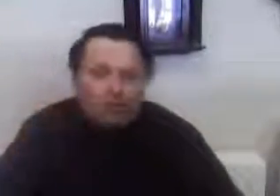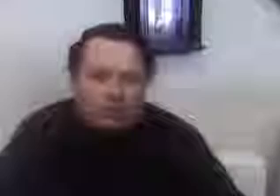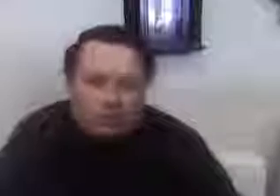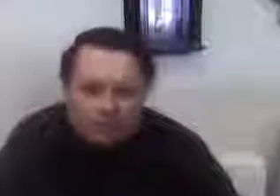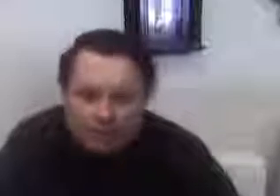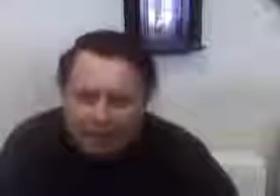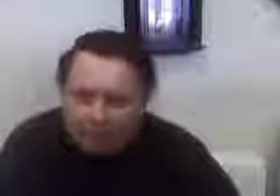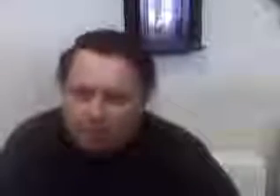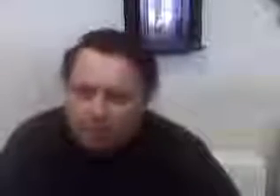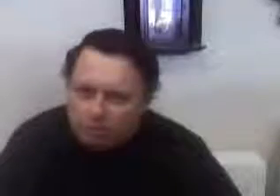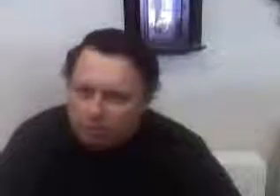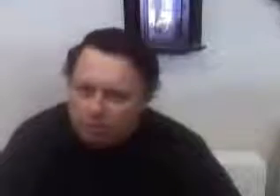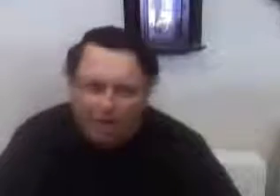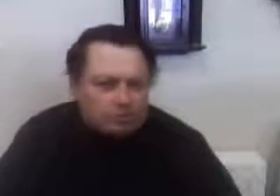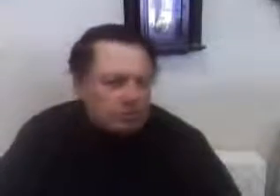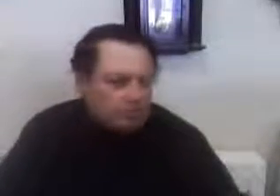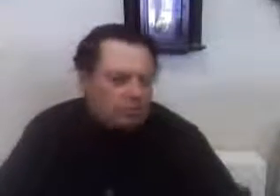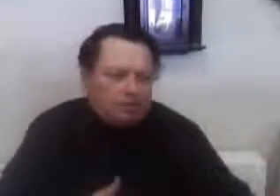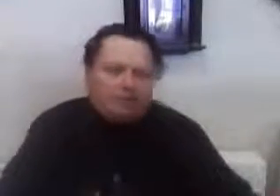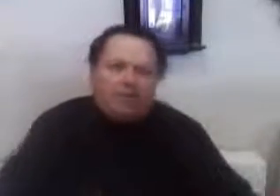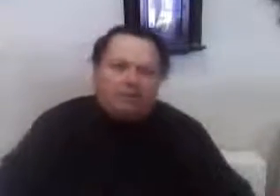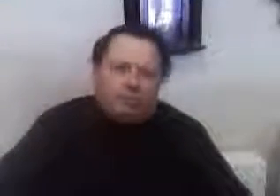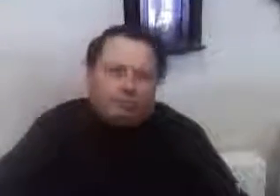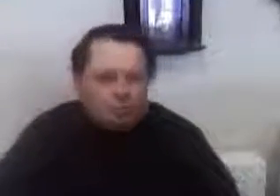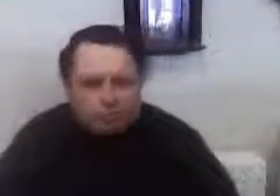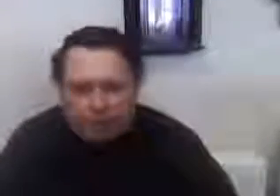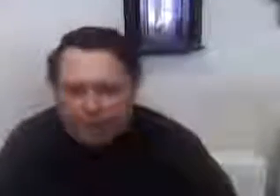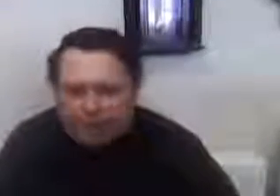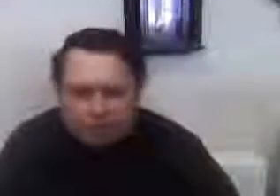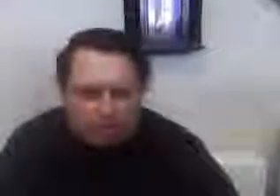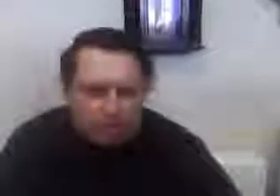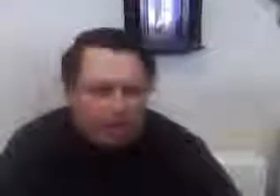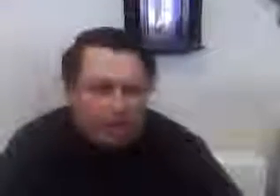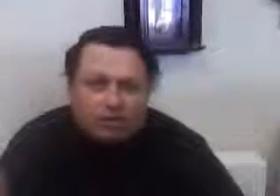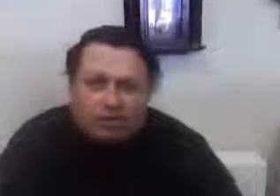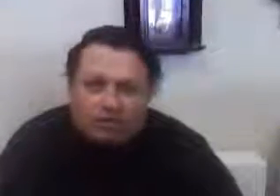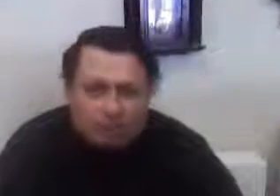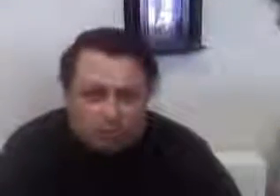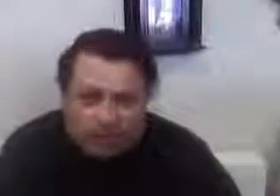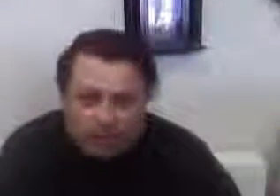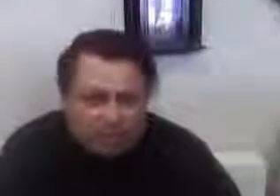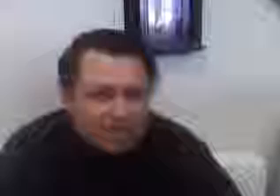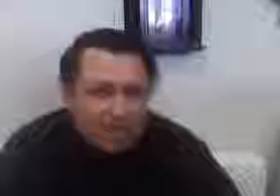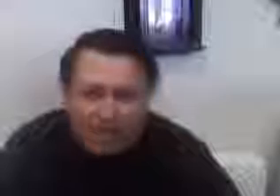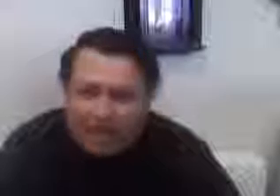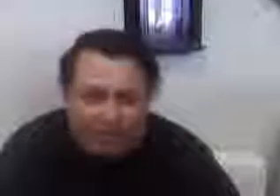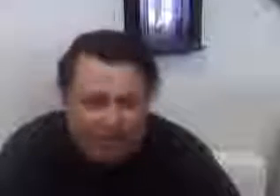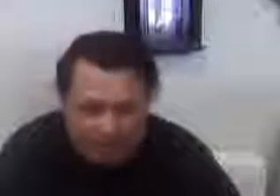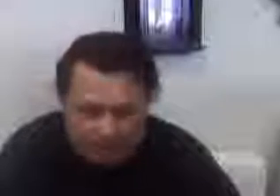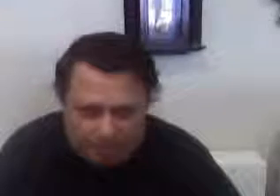Trickling down to build new factories, trickling down to build new products, trickling down to increase wages. None of that happened.